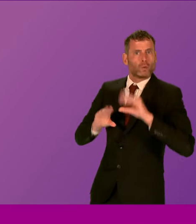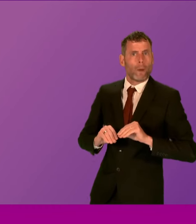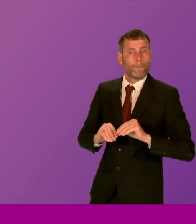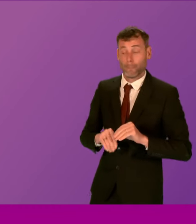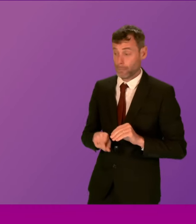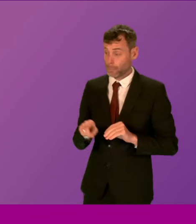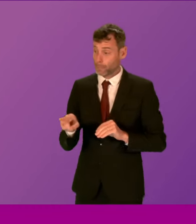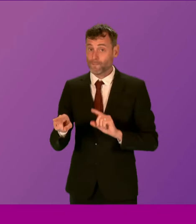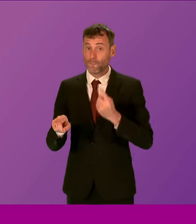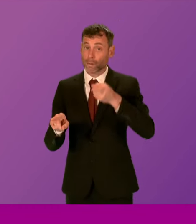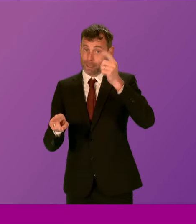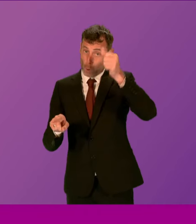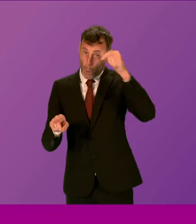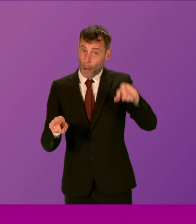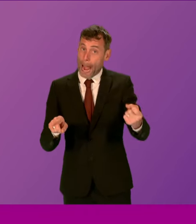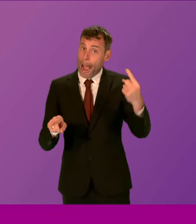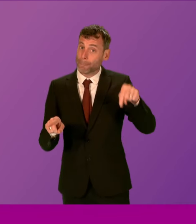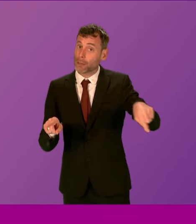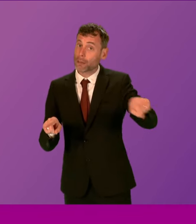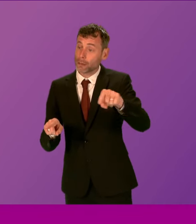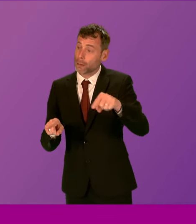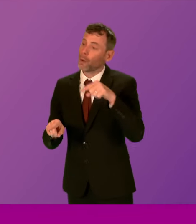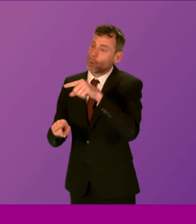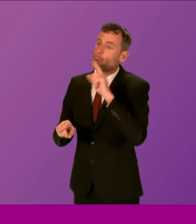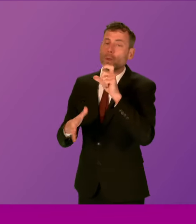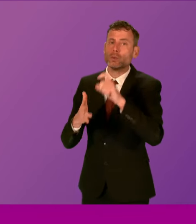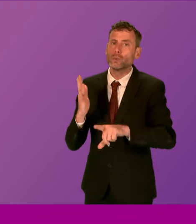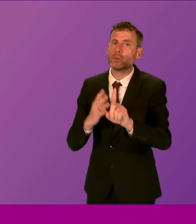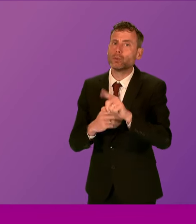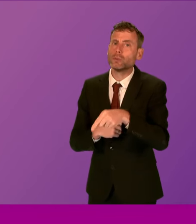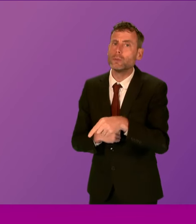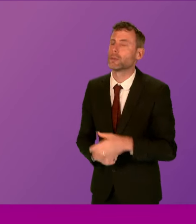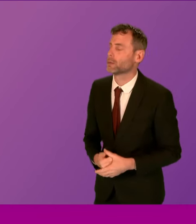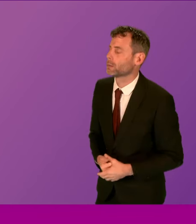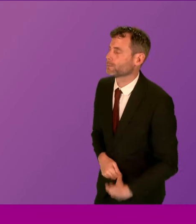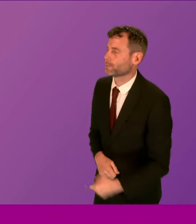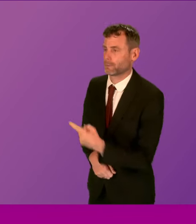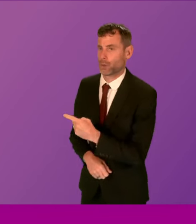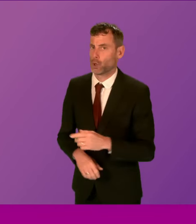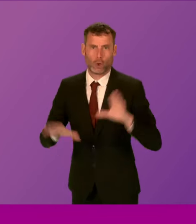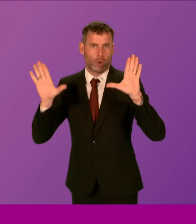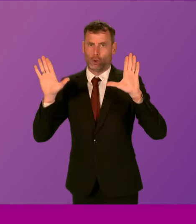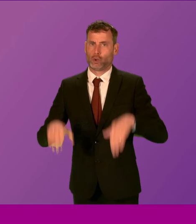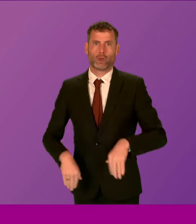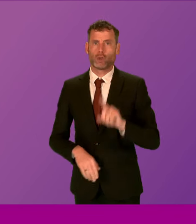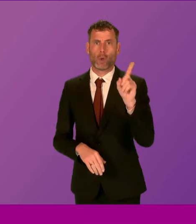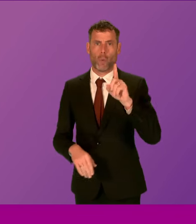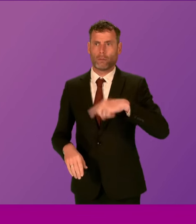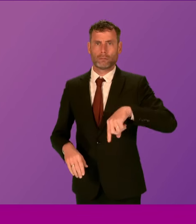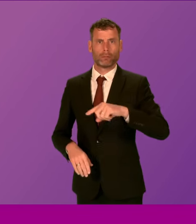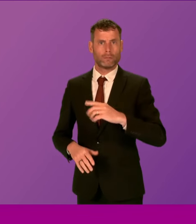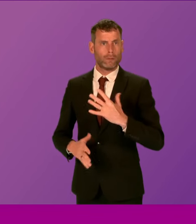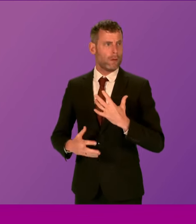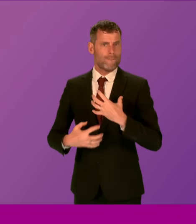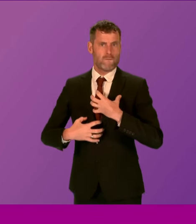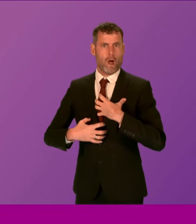he taking to end this culture? First Minister. Well again, that should not be a culture in any of our institutions and Anna Sarwar will be aware of course